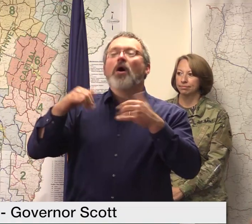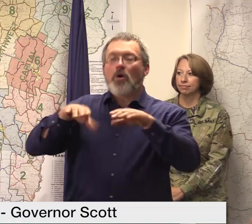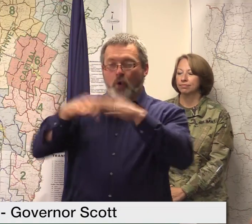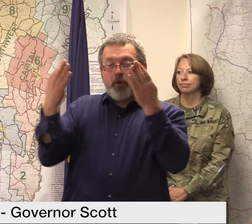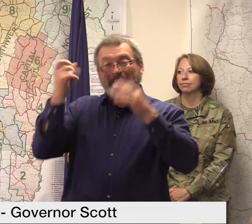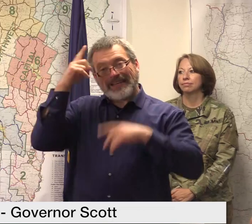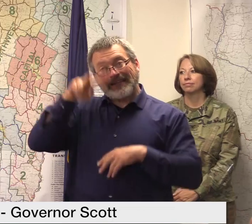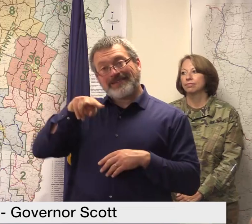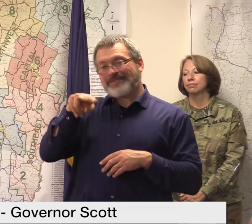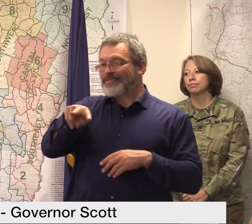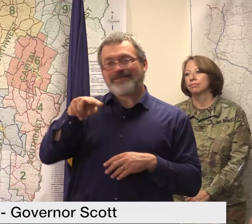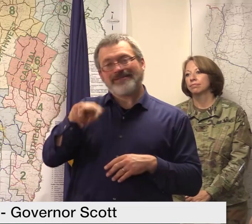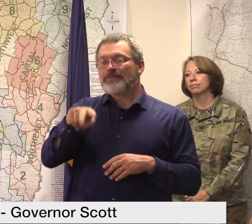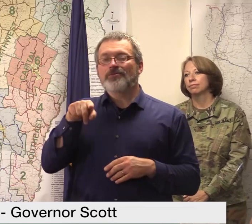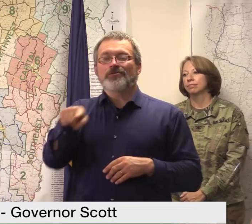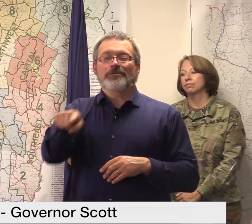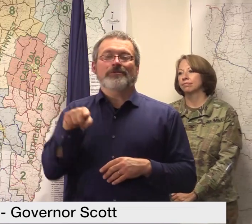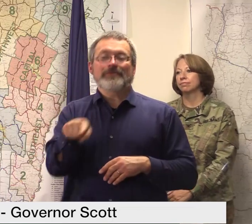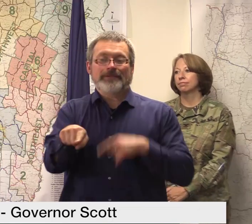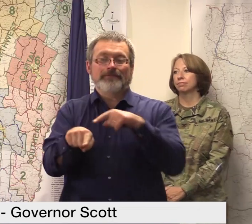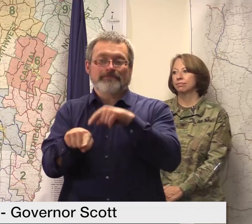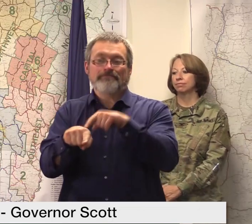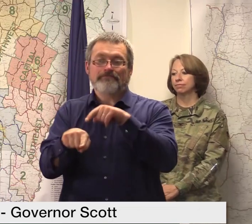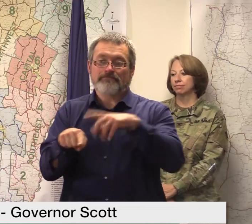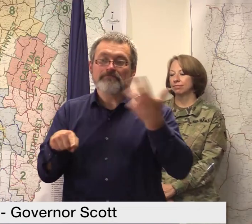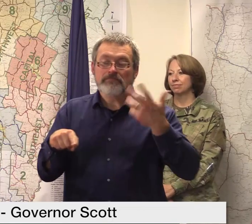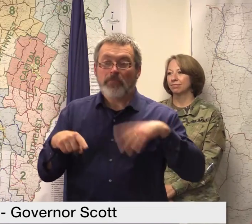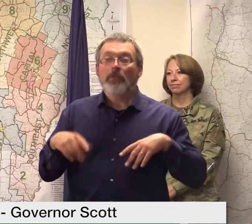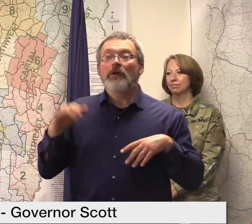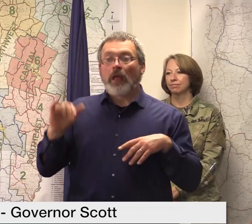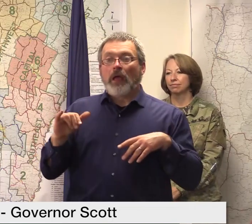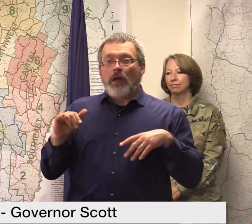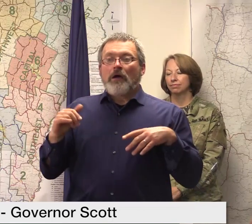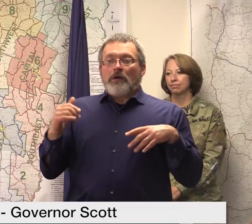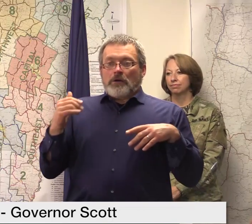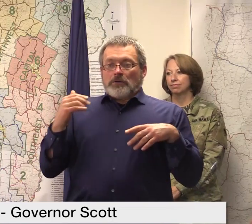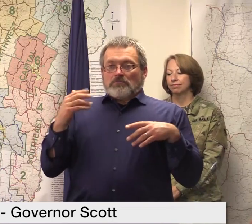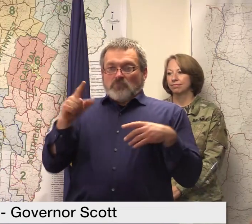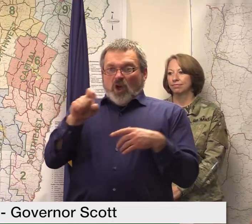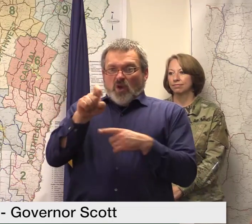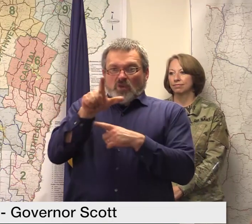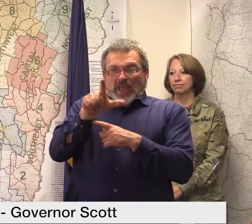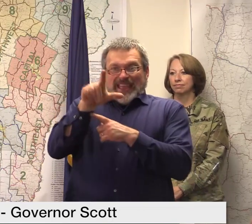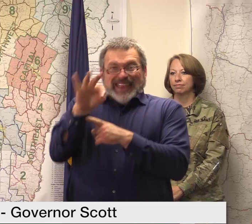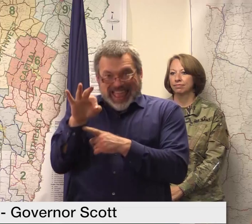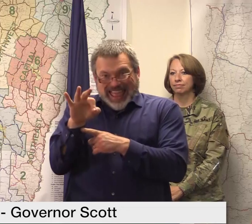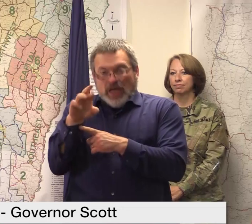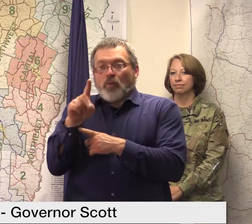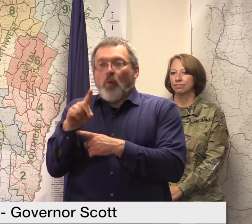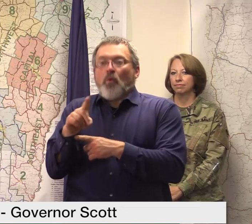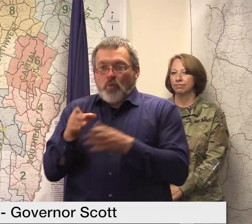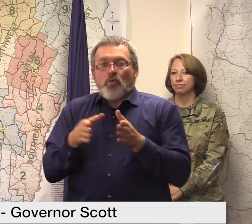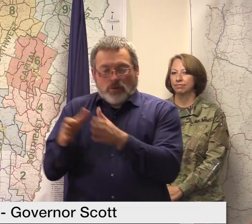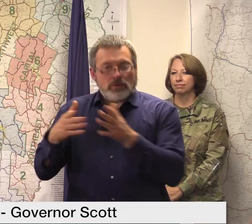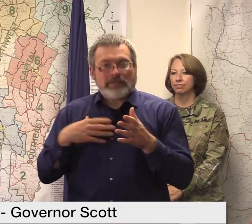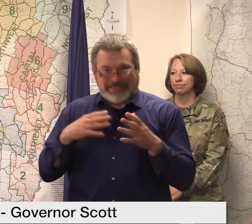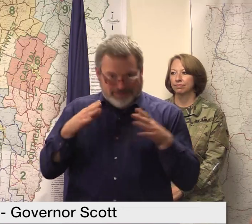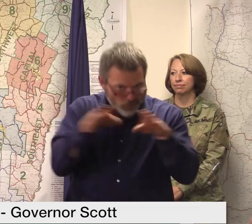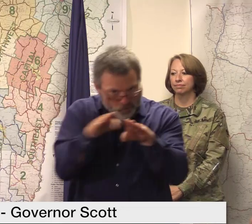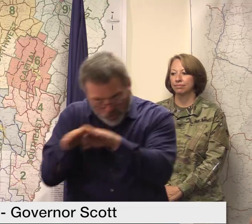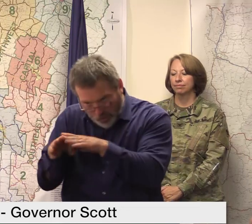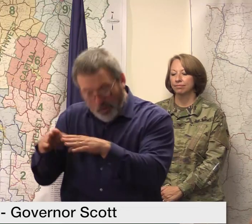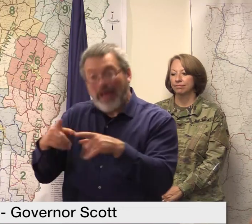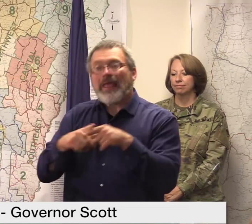to date 129 roads have reopened since the storm began uh we currently have three